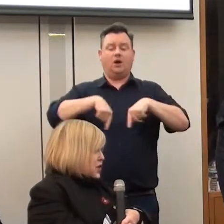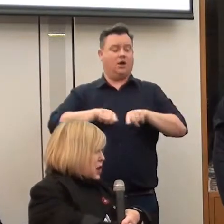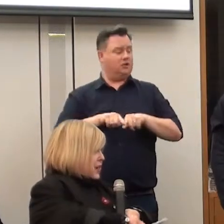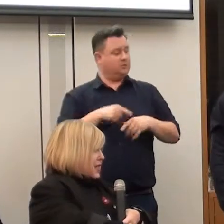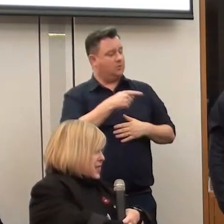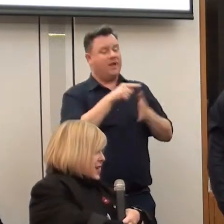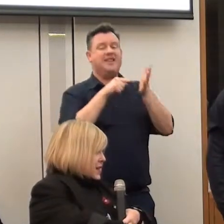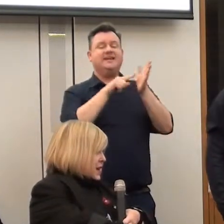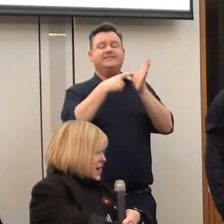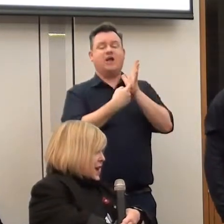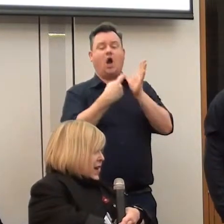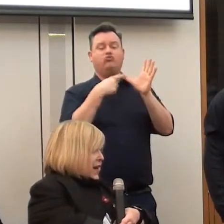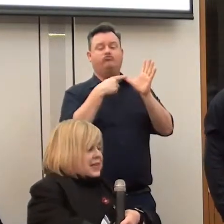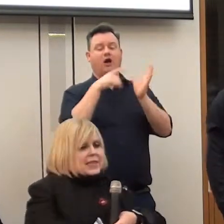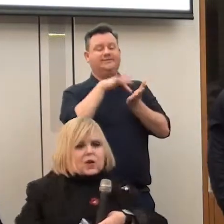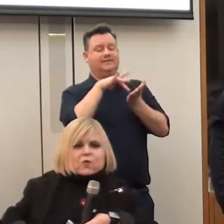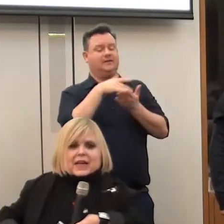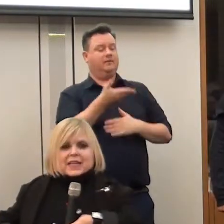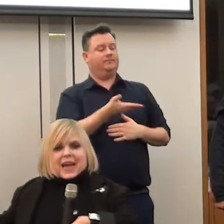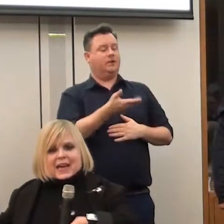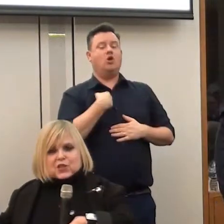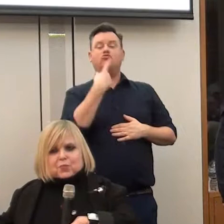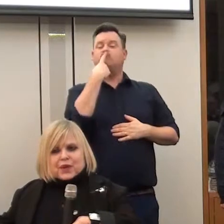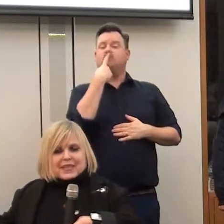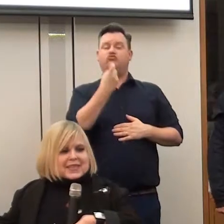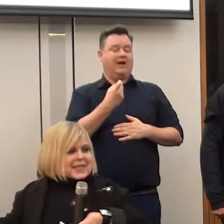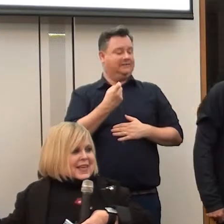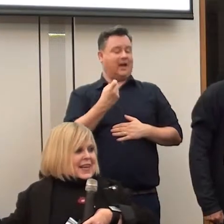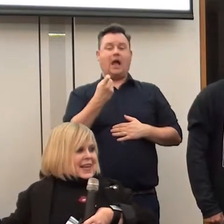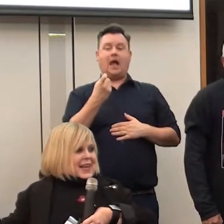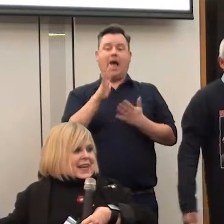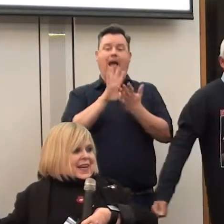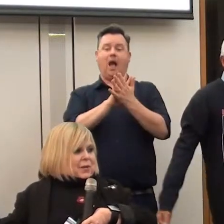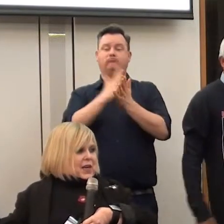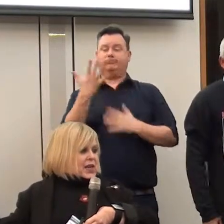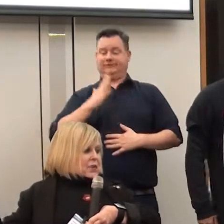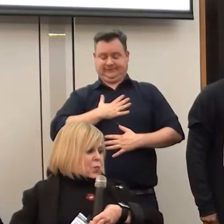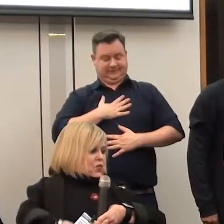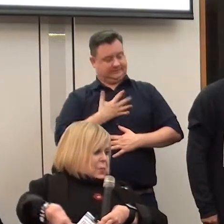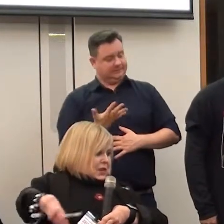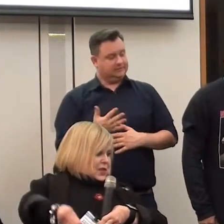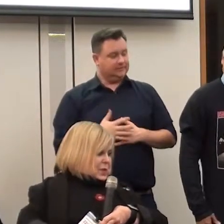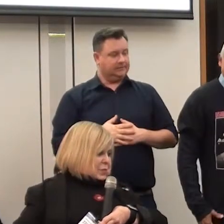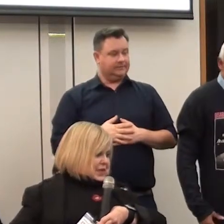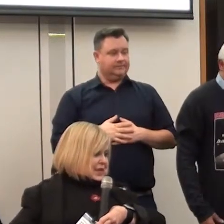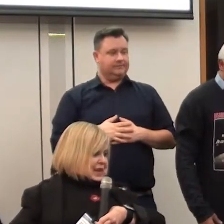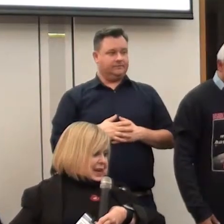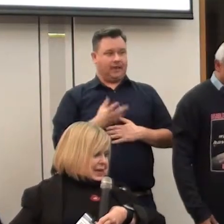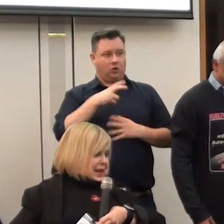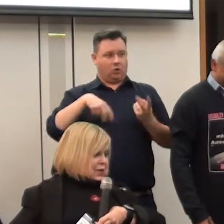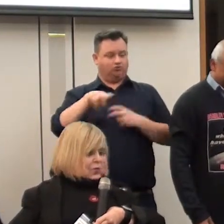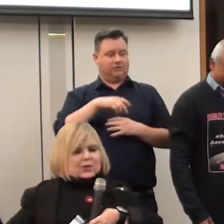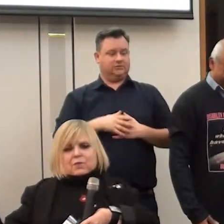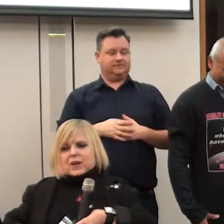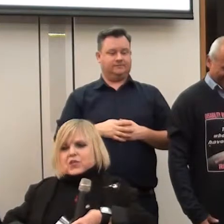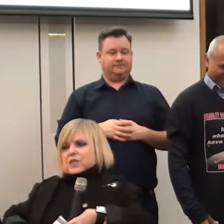modelled by Tara in the centre. It's a red can of print. Could you have a wonder about so people can see it?